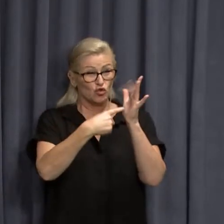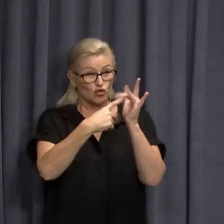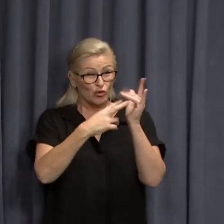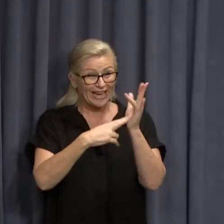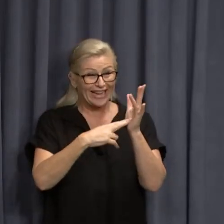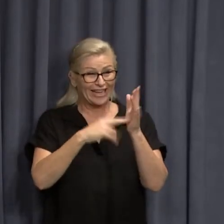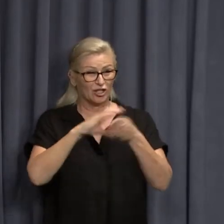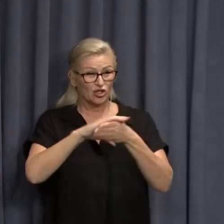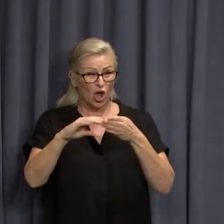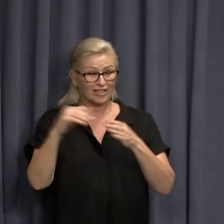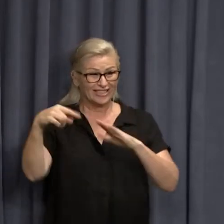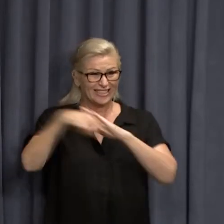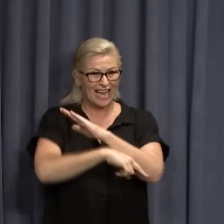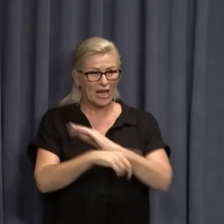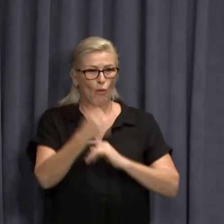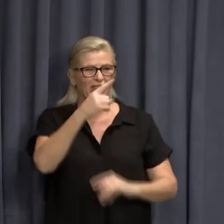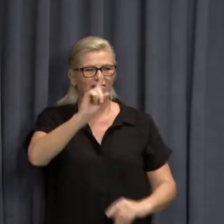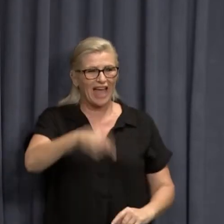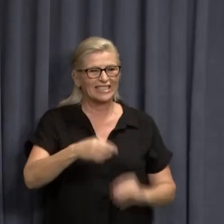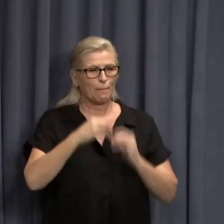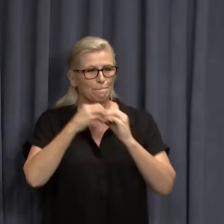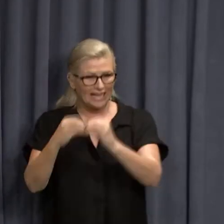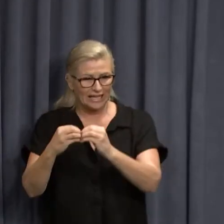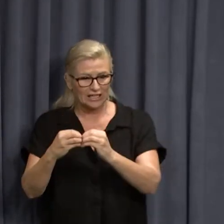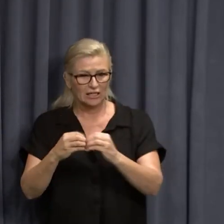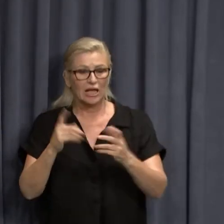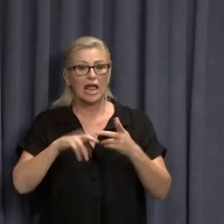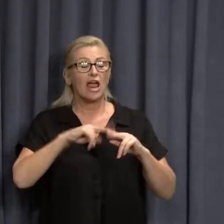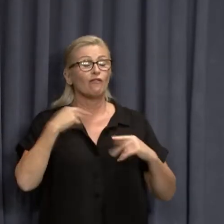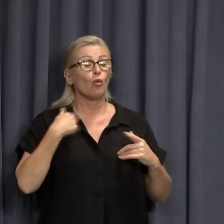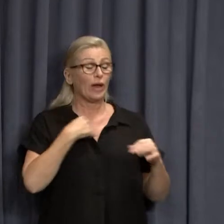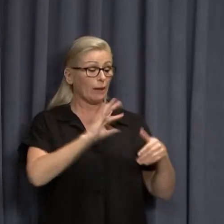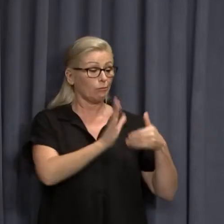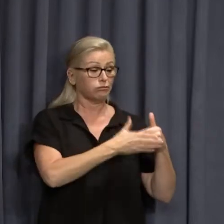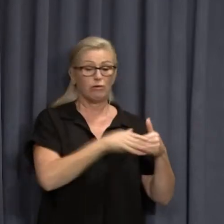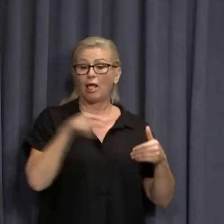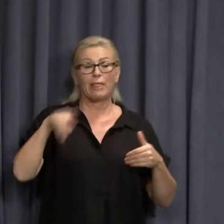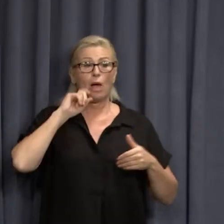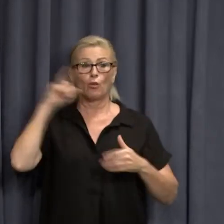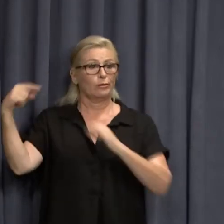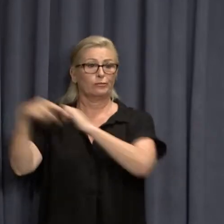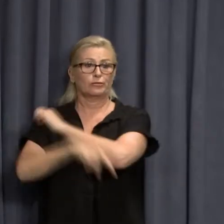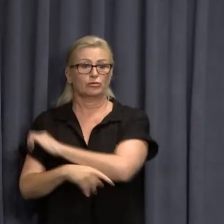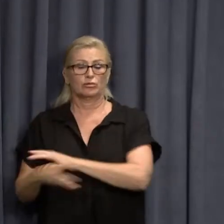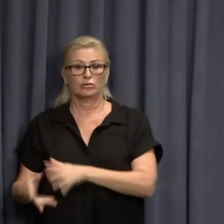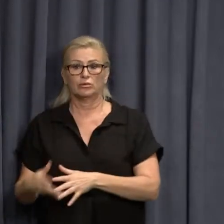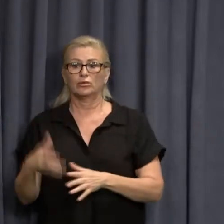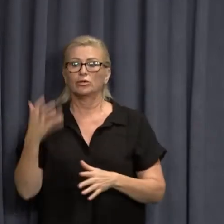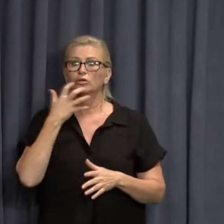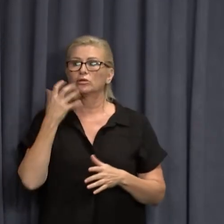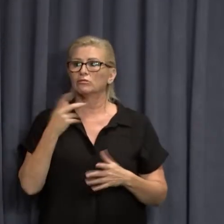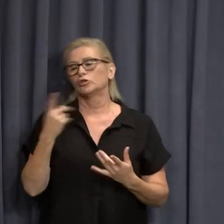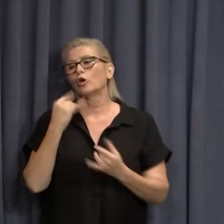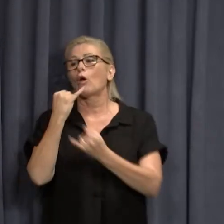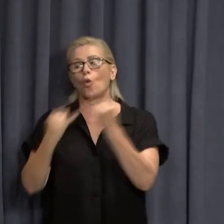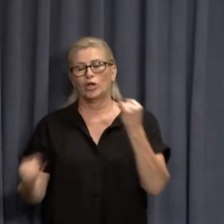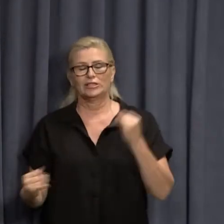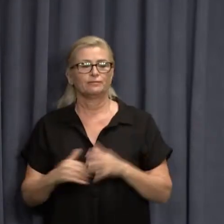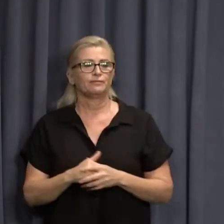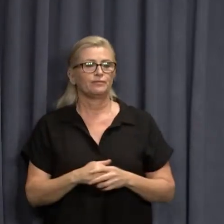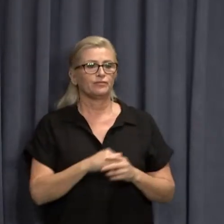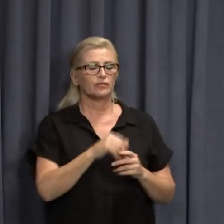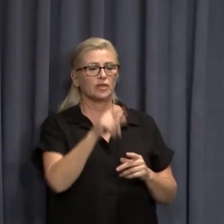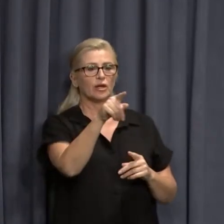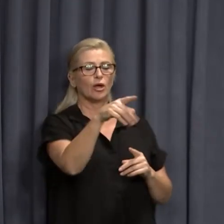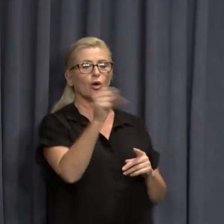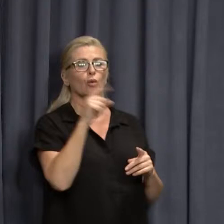of debt. If Western Australia hadn't stayed open, their finances would be shot. Sorry, even worse. For the current